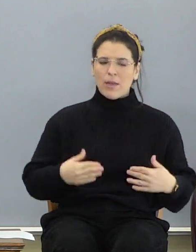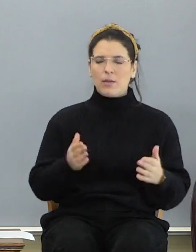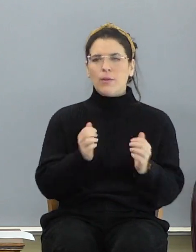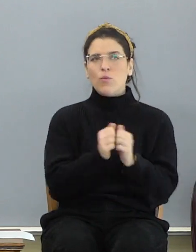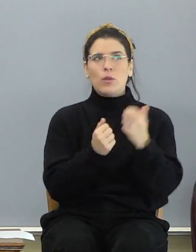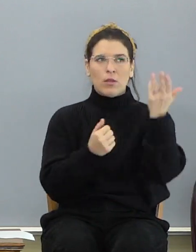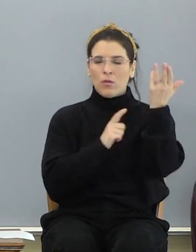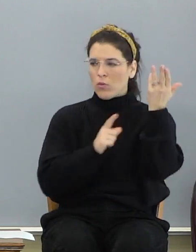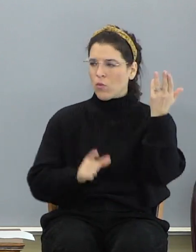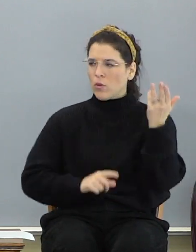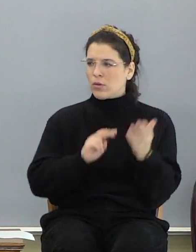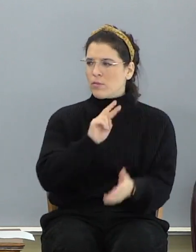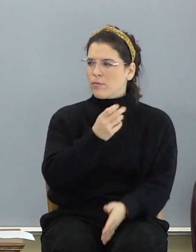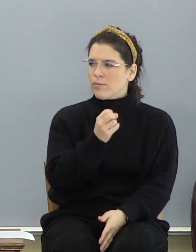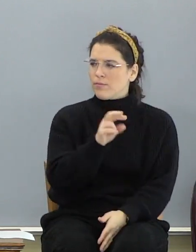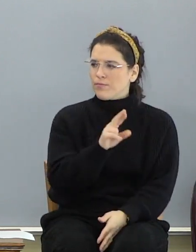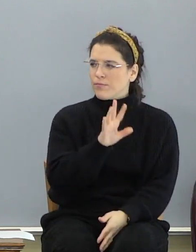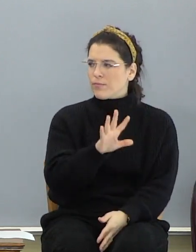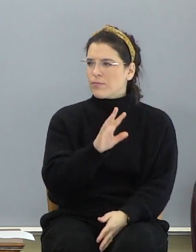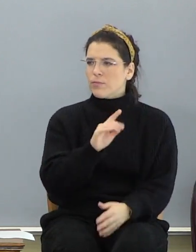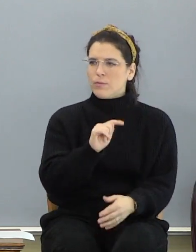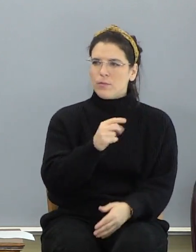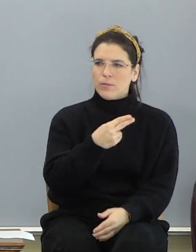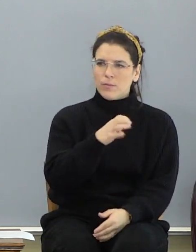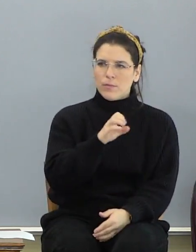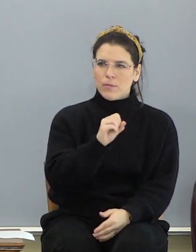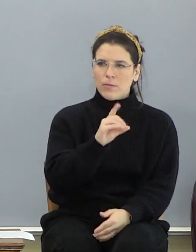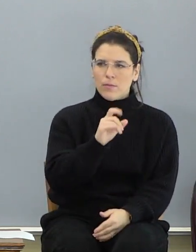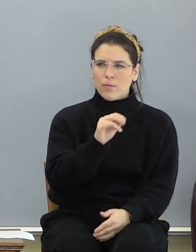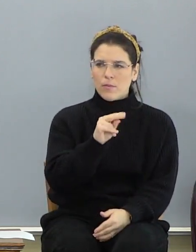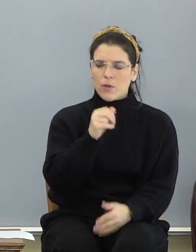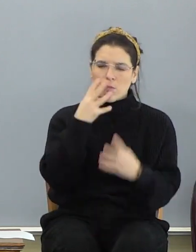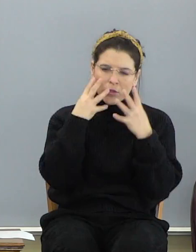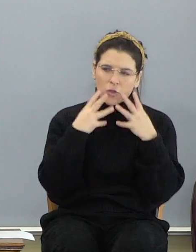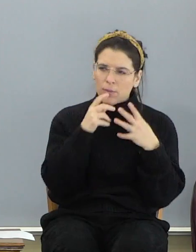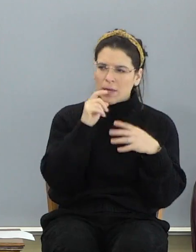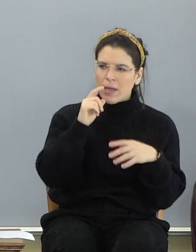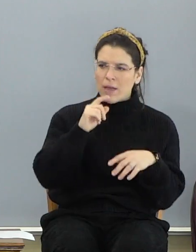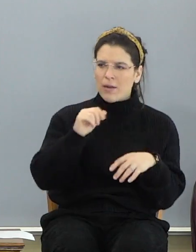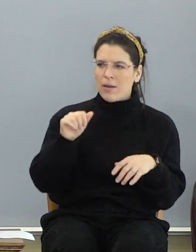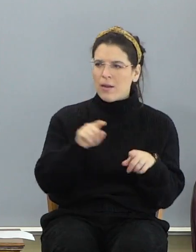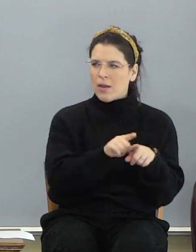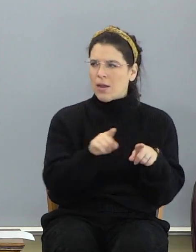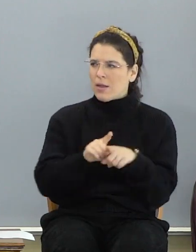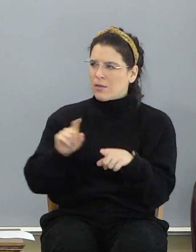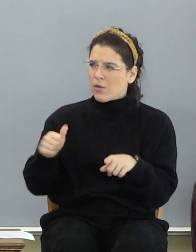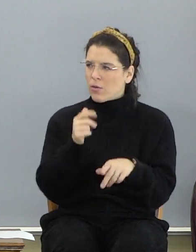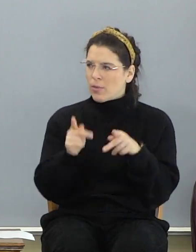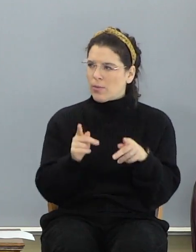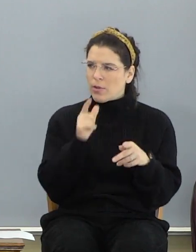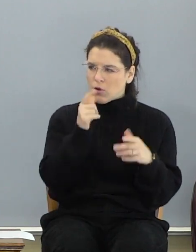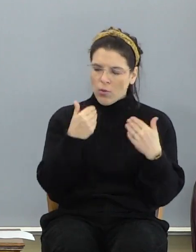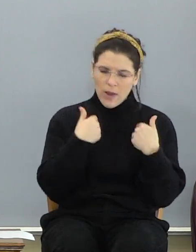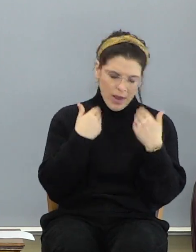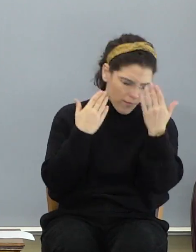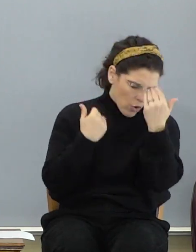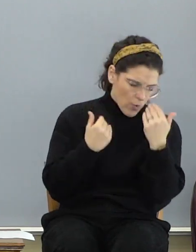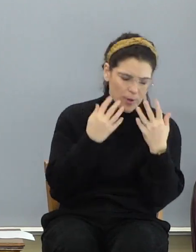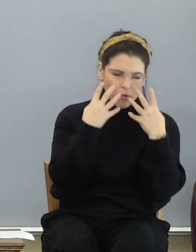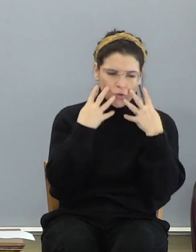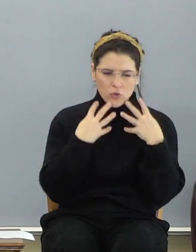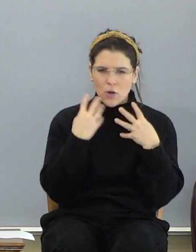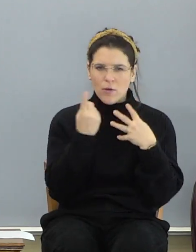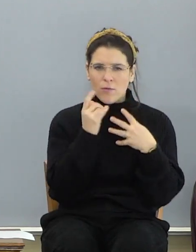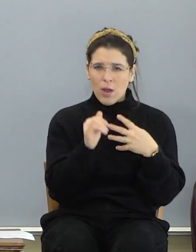5. And, you know, Thessalonians, he says, We sorrow, but not as others which have no hope. That doesn't mean you don't sorrow. And you'll sorrow